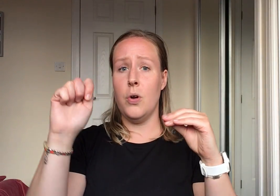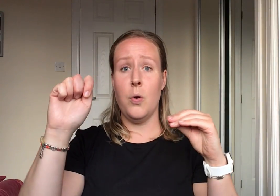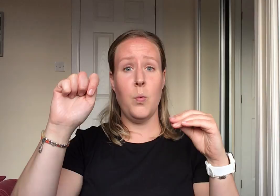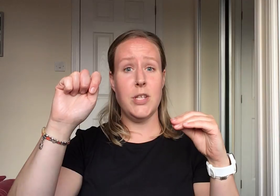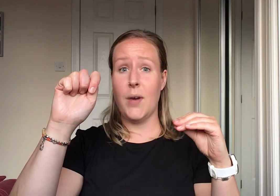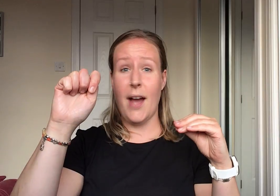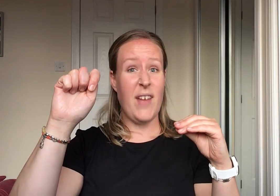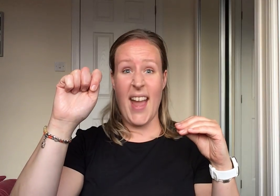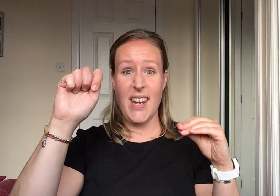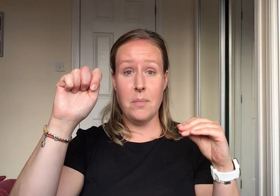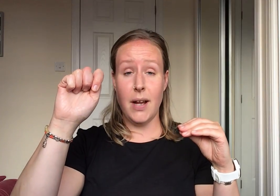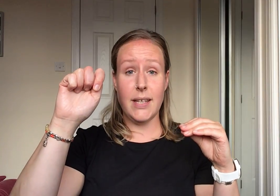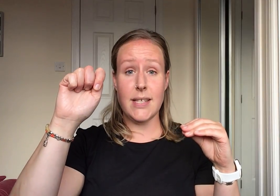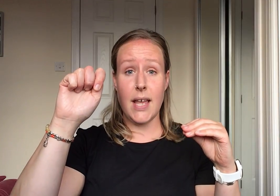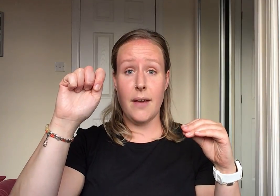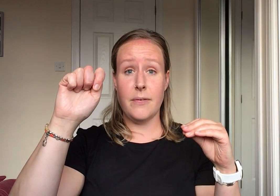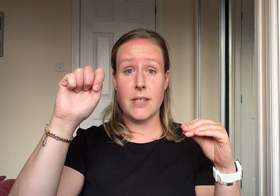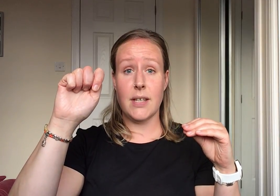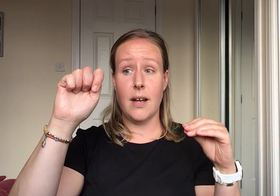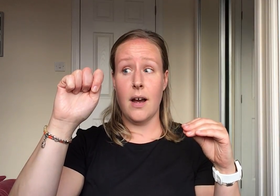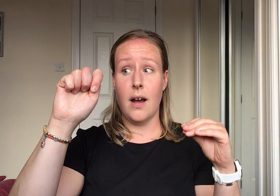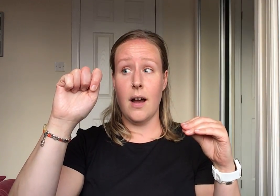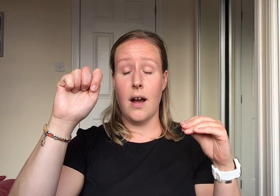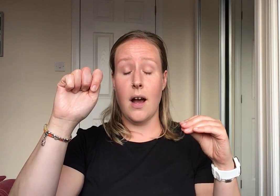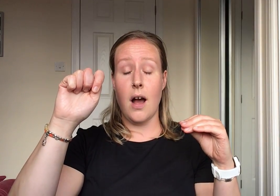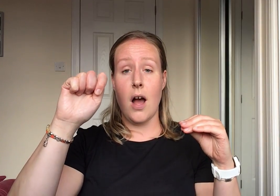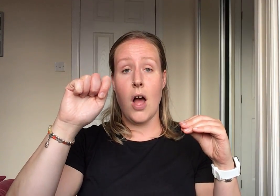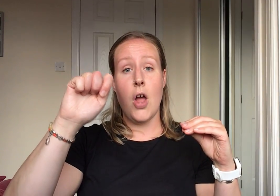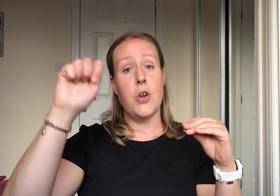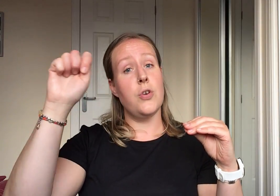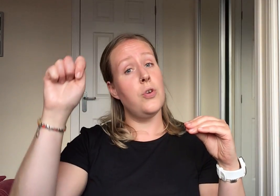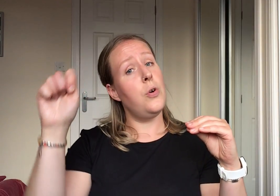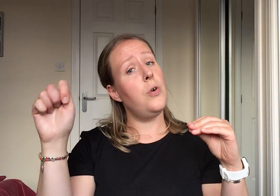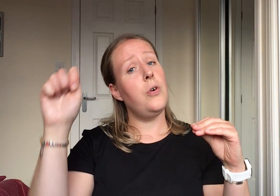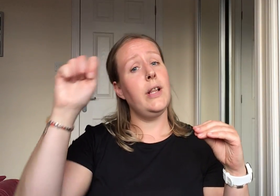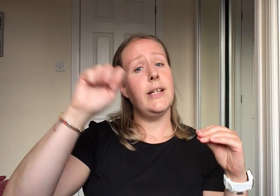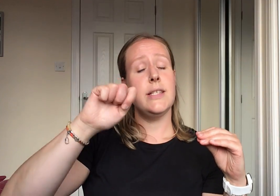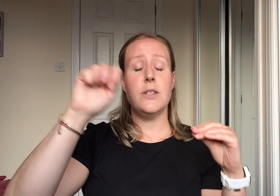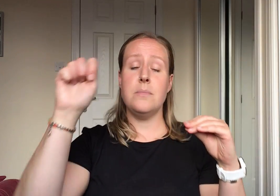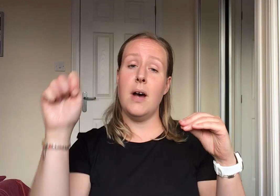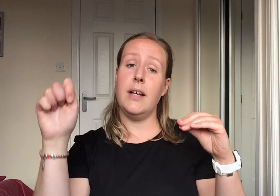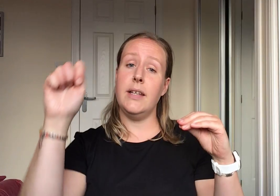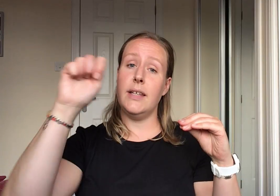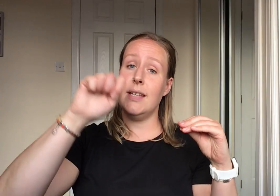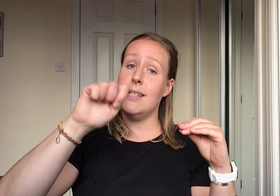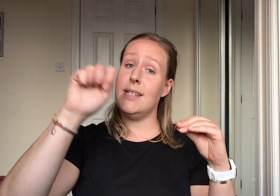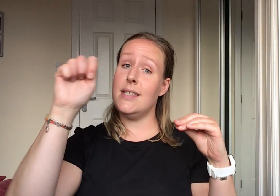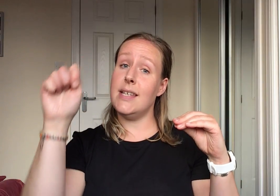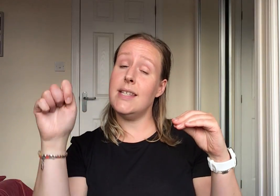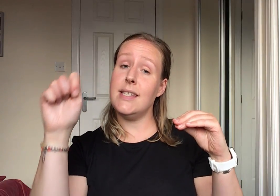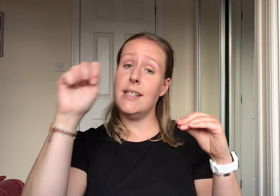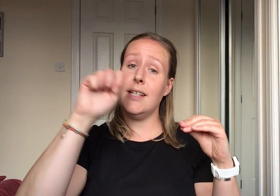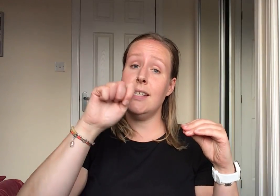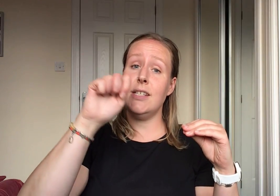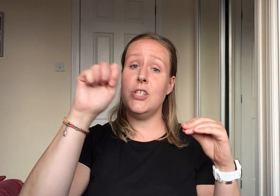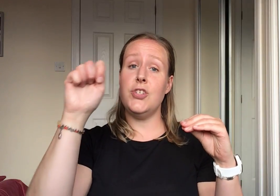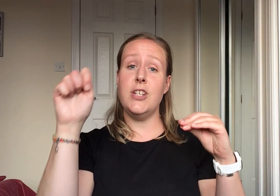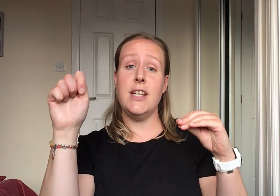We don't have any monkeys left. No little monkey sitting in a tree.